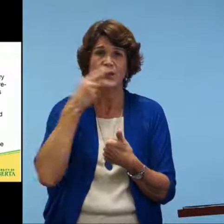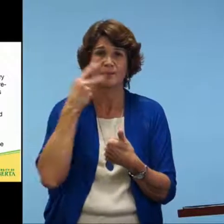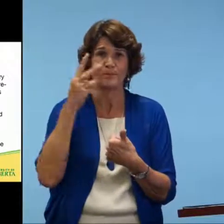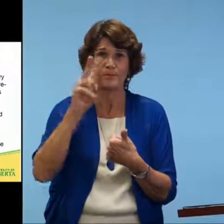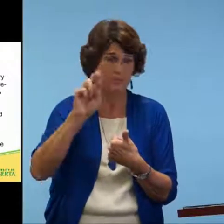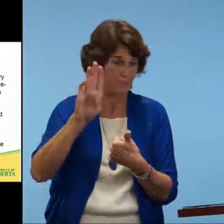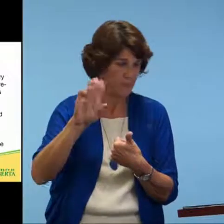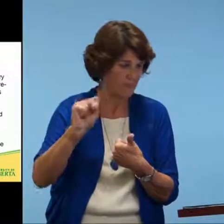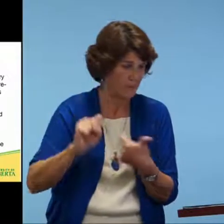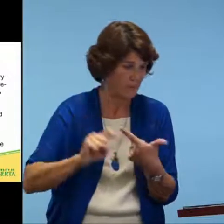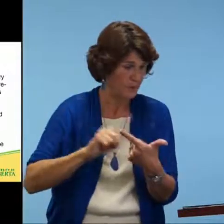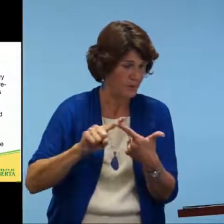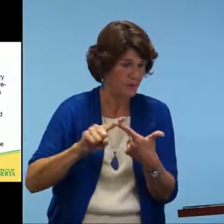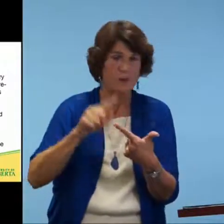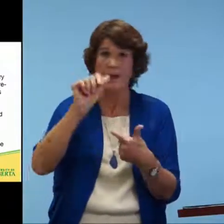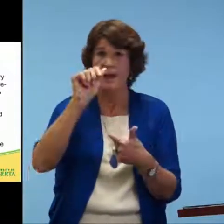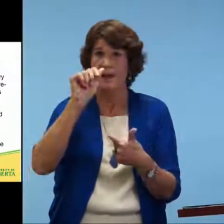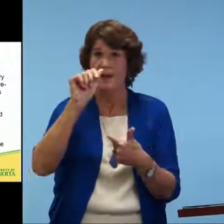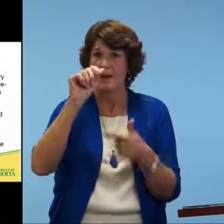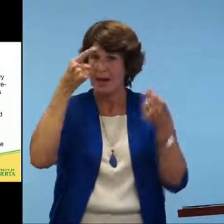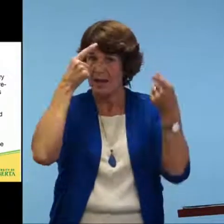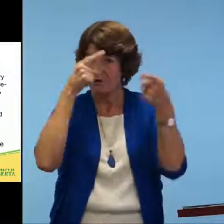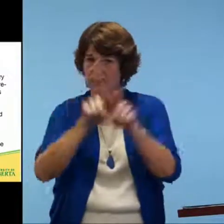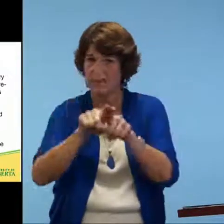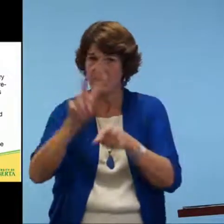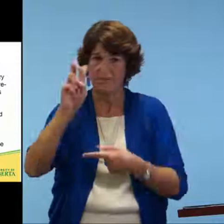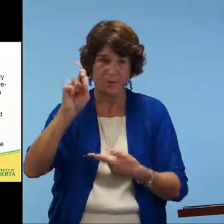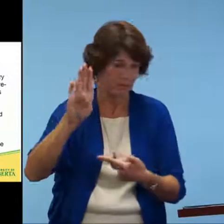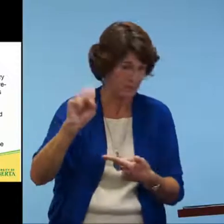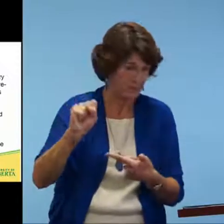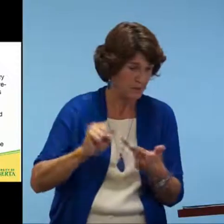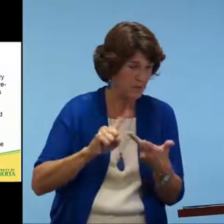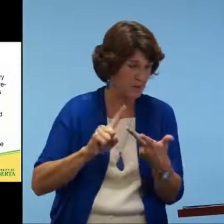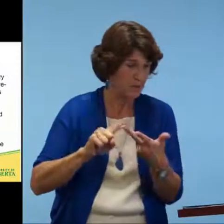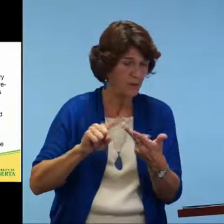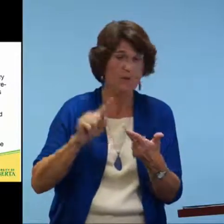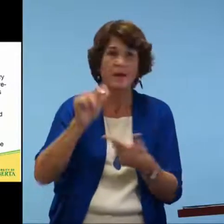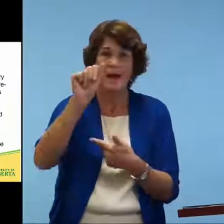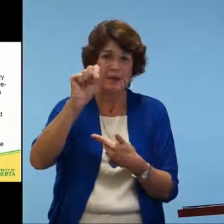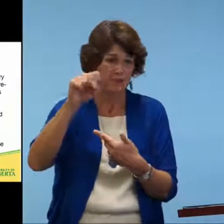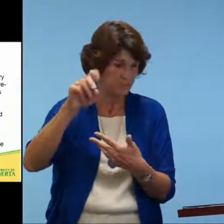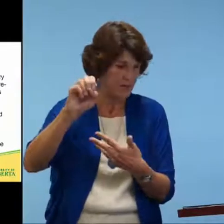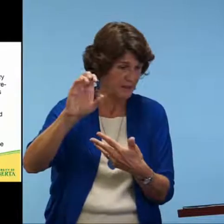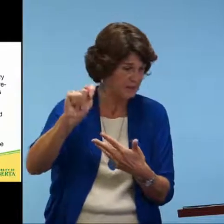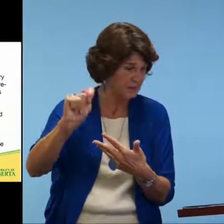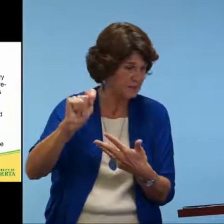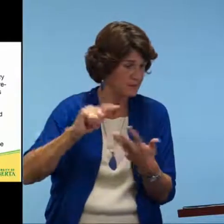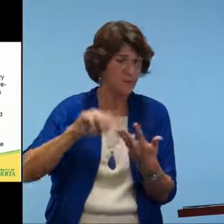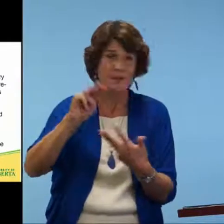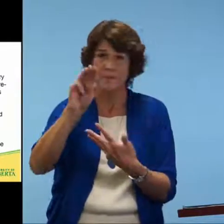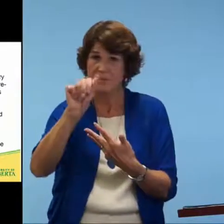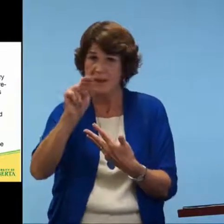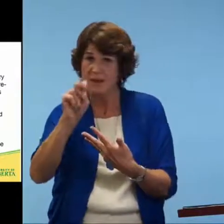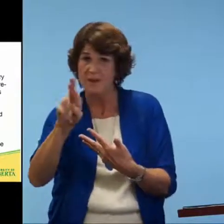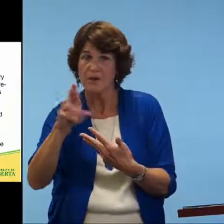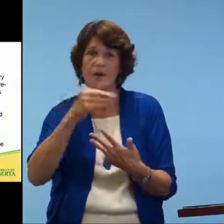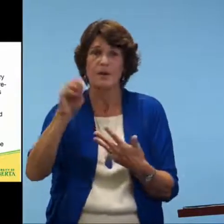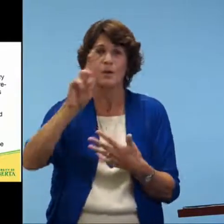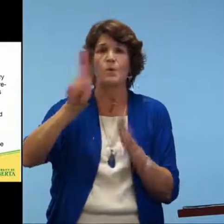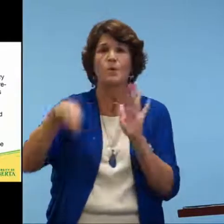When we're looking at the grammar assessment, looking for spatial bird connections, we're looking for aspect, manners,